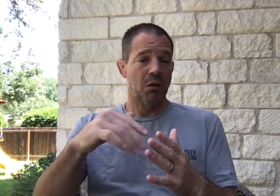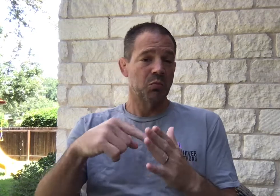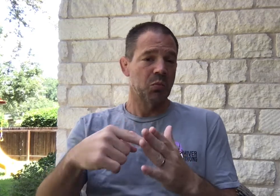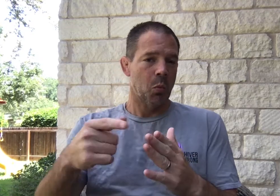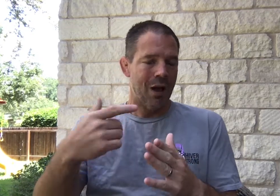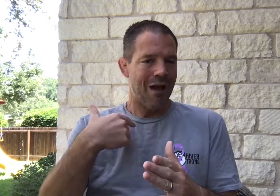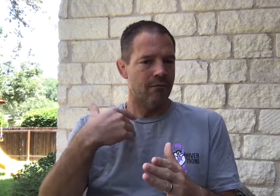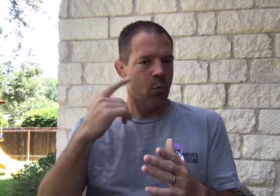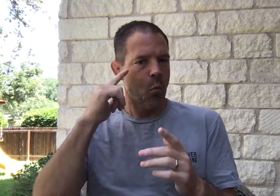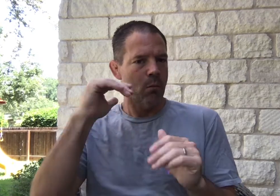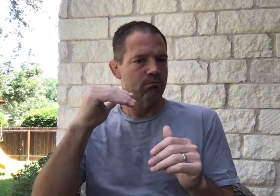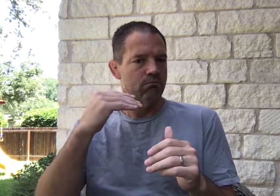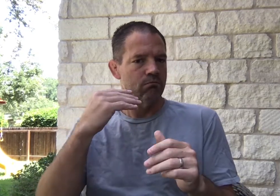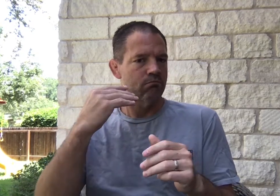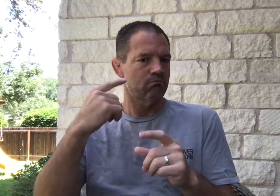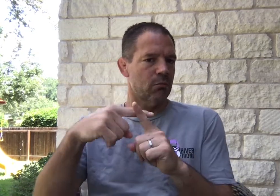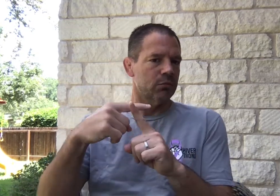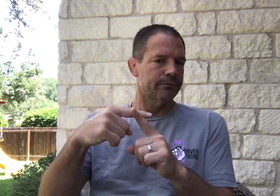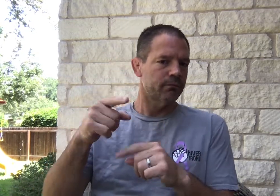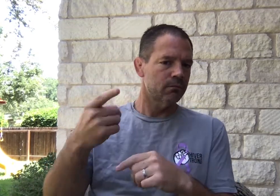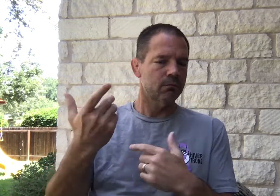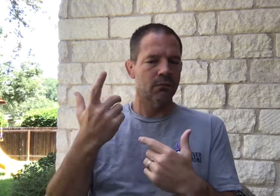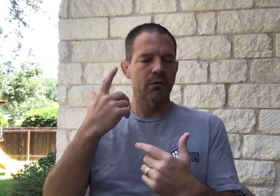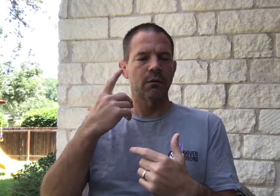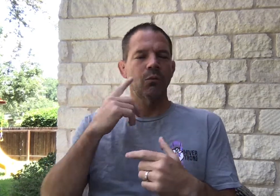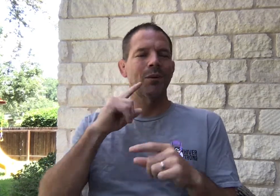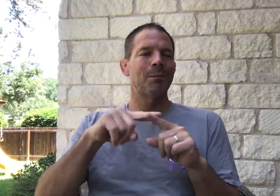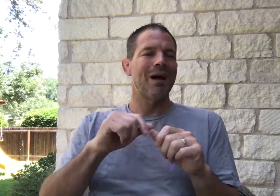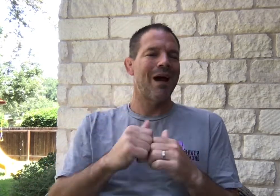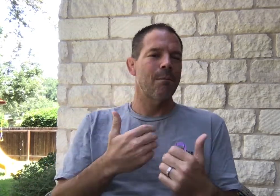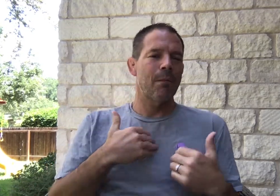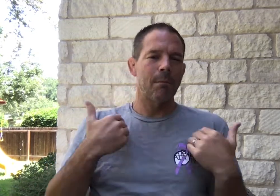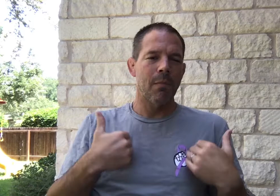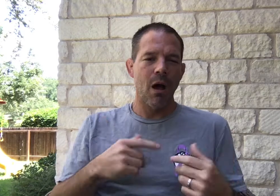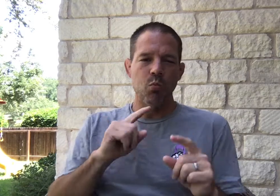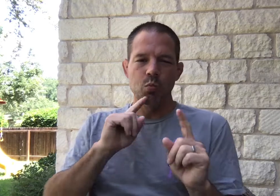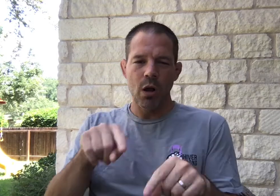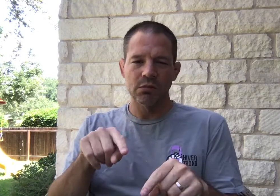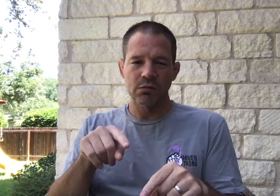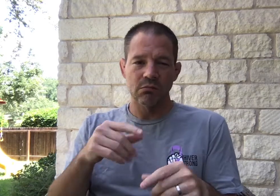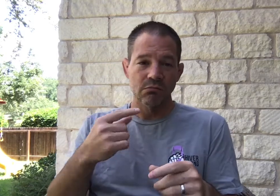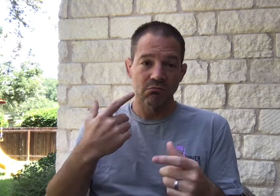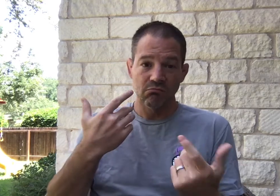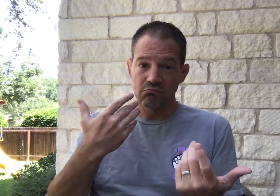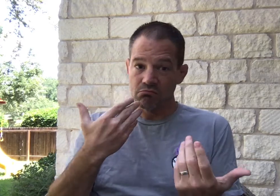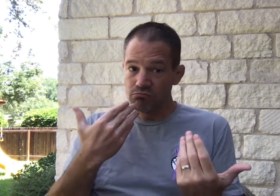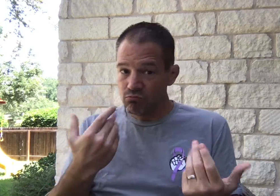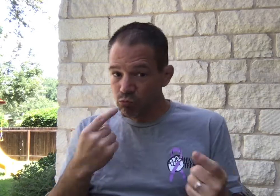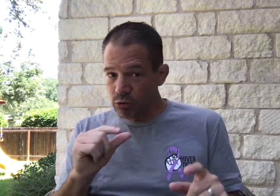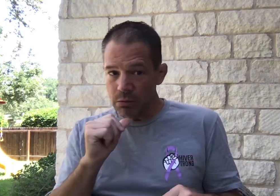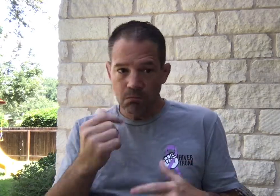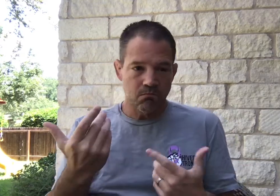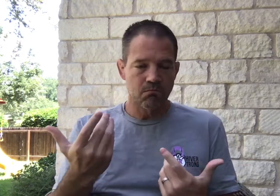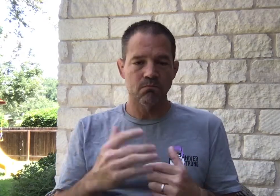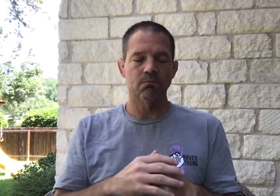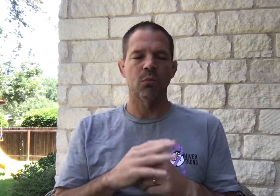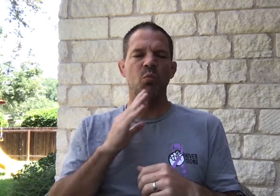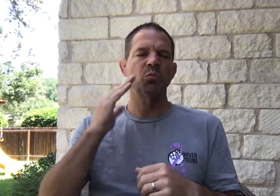The study shows it does have some hope. There's some positivity there, depending on how my body responds to it. And we'll see if it works or not.